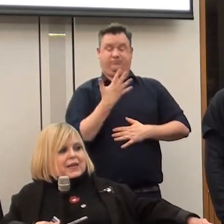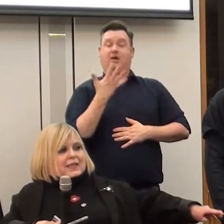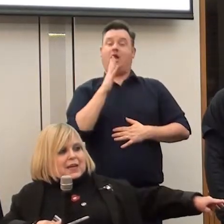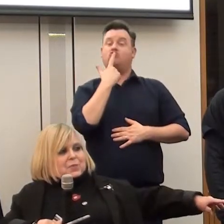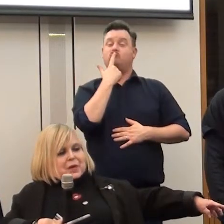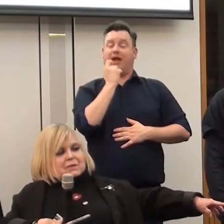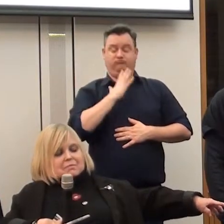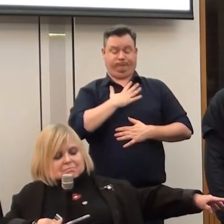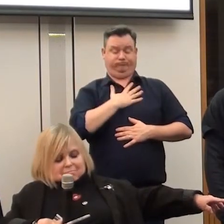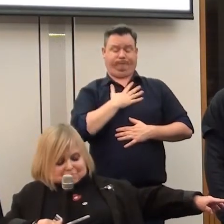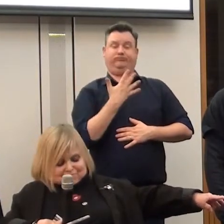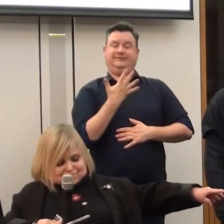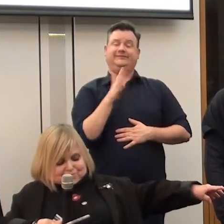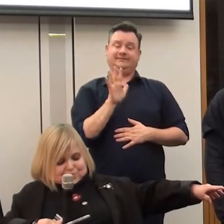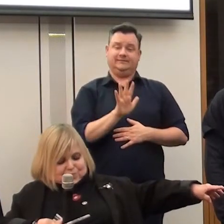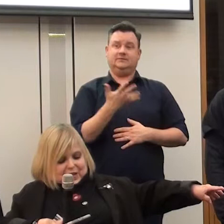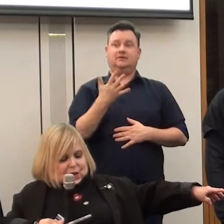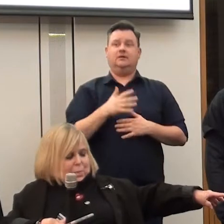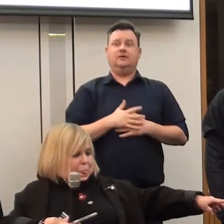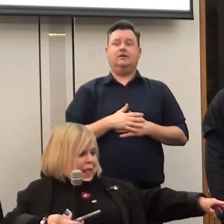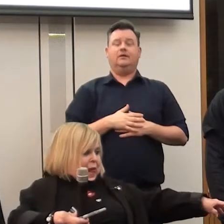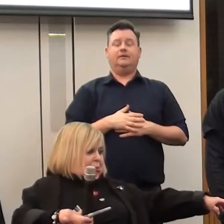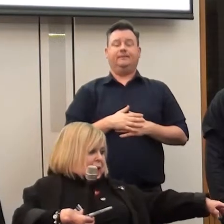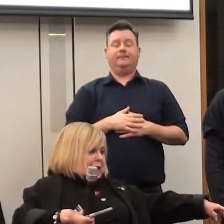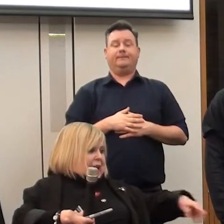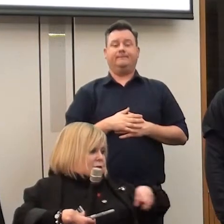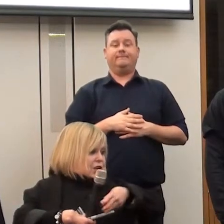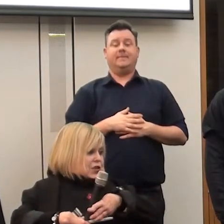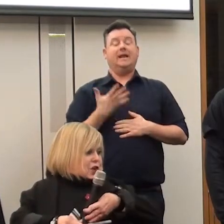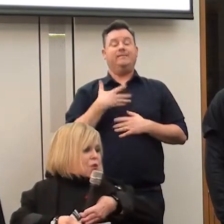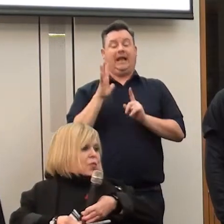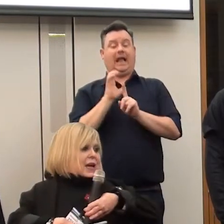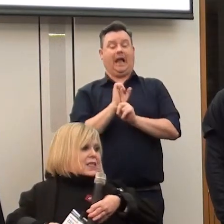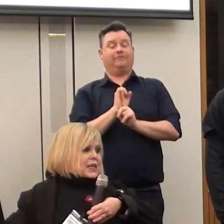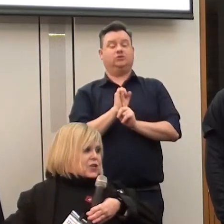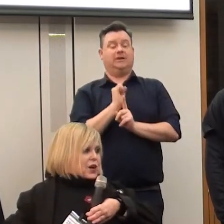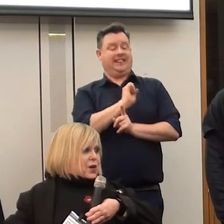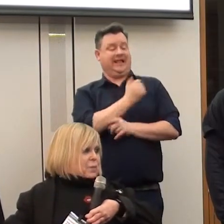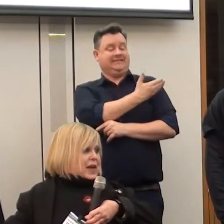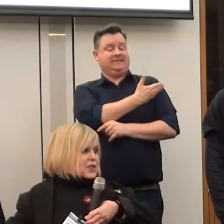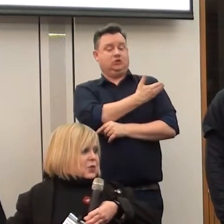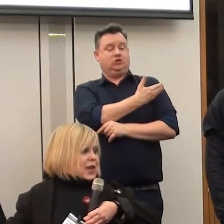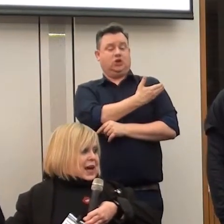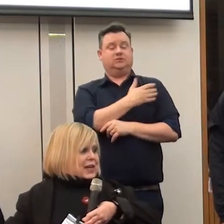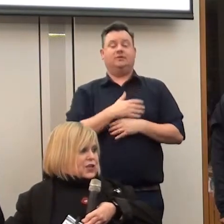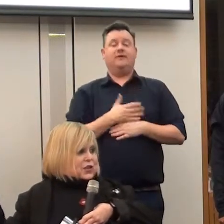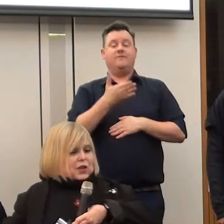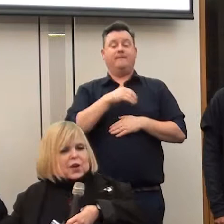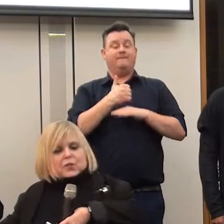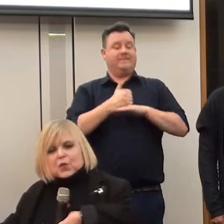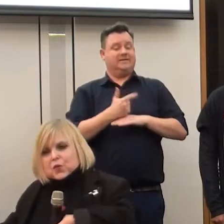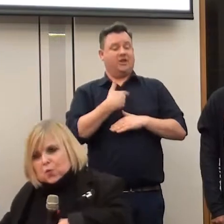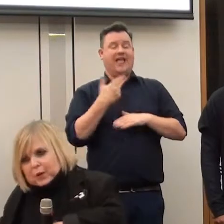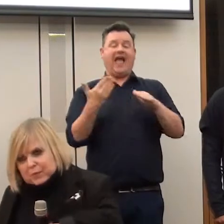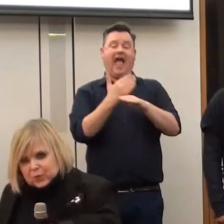red paint has been captured on that T-shirt based on that action